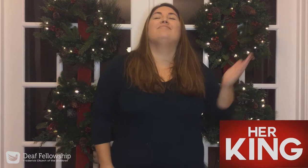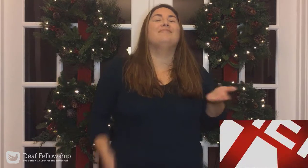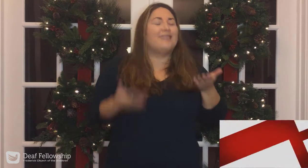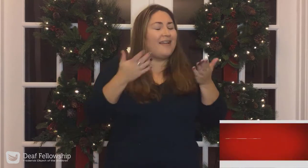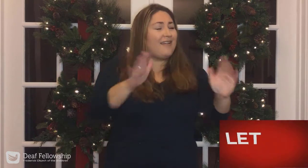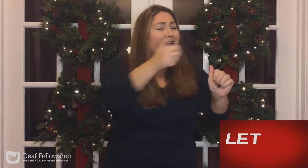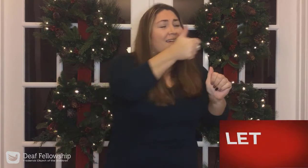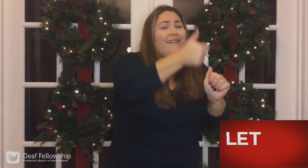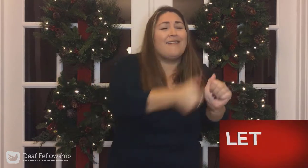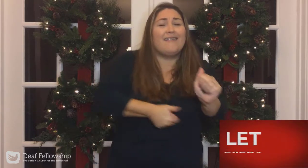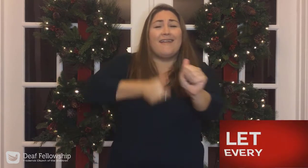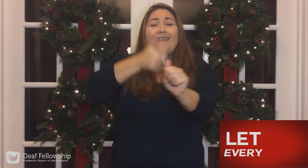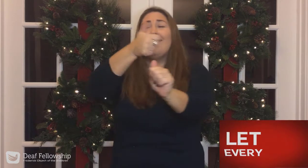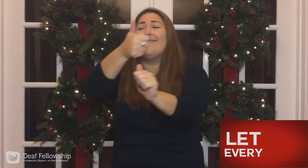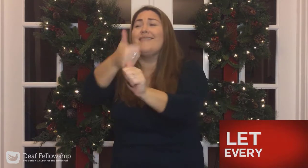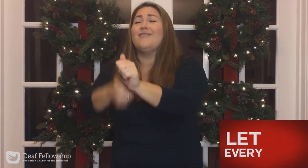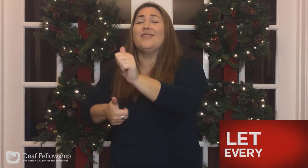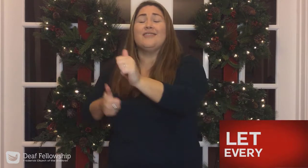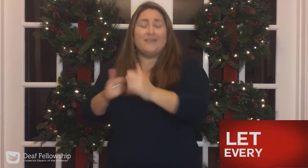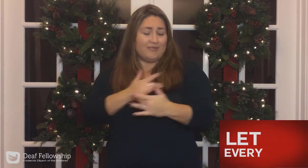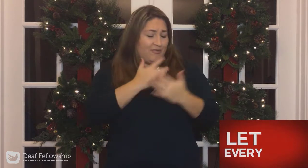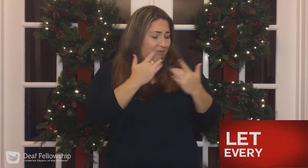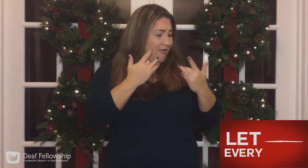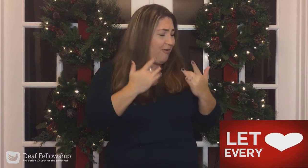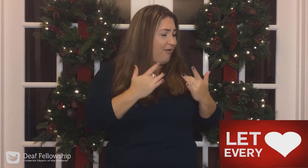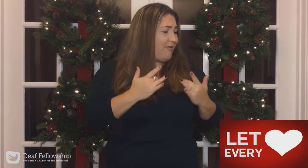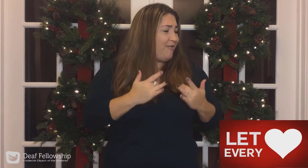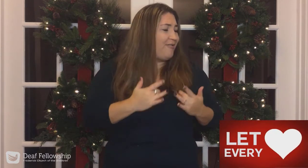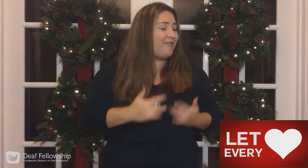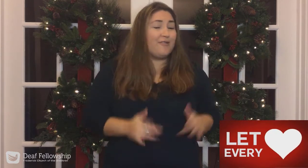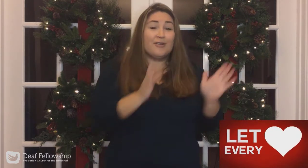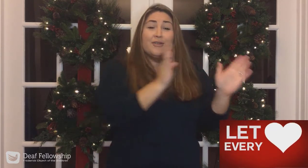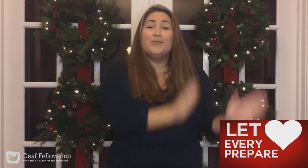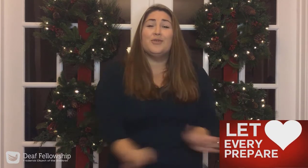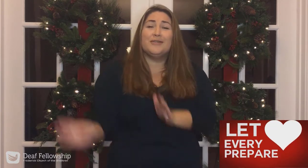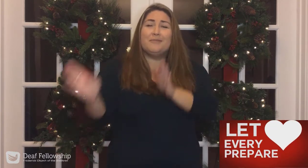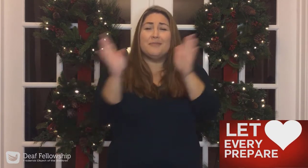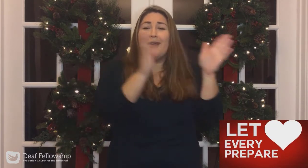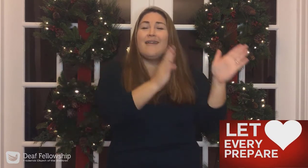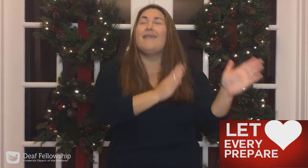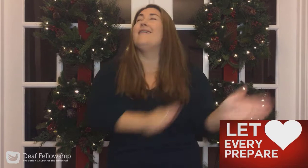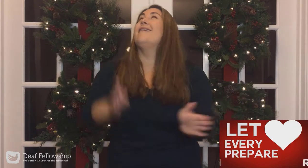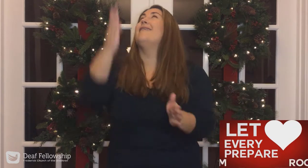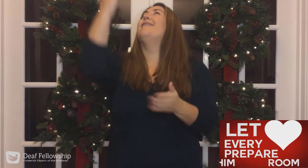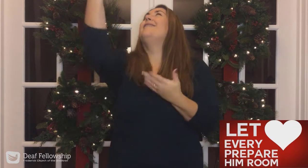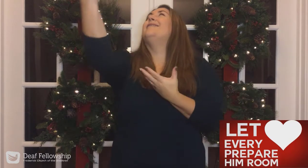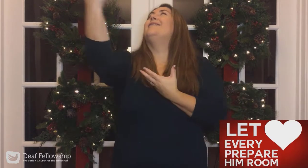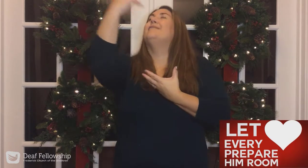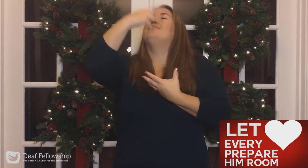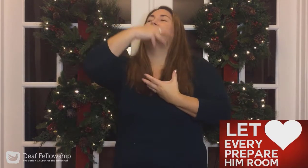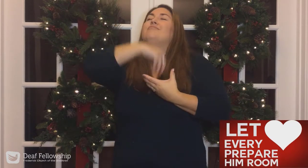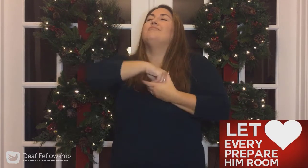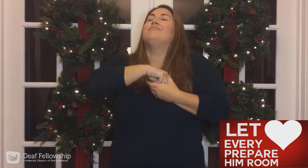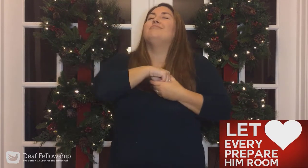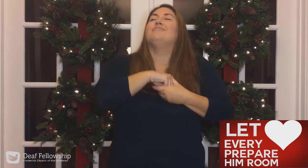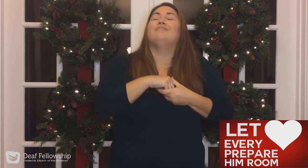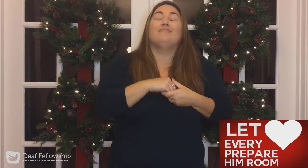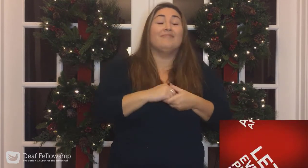Let every heart prepare him room.